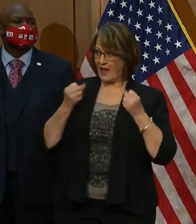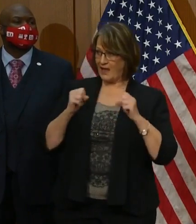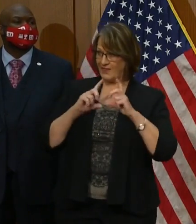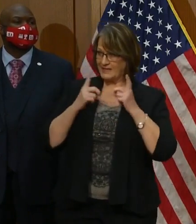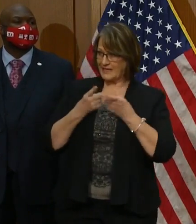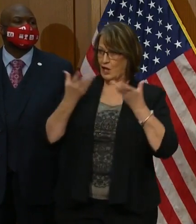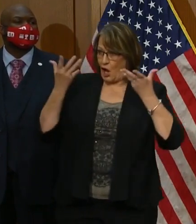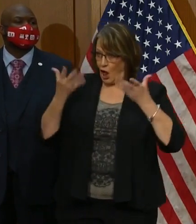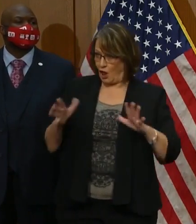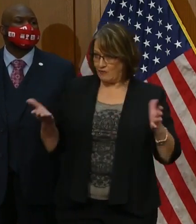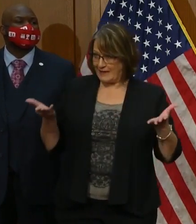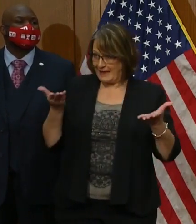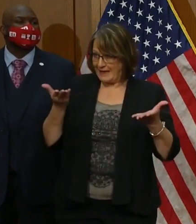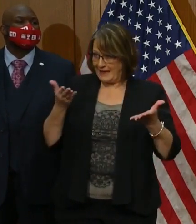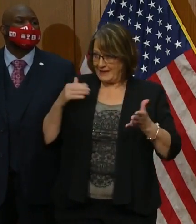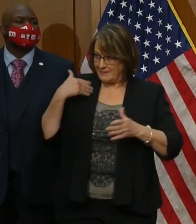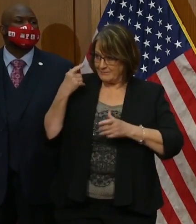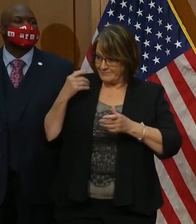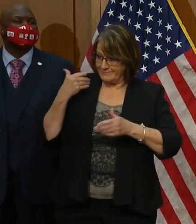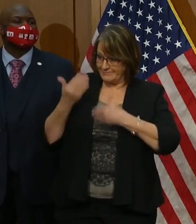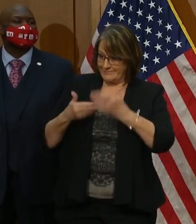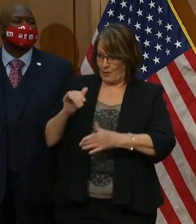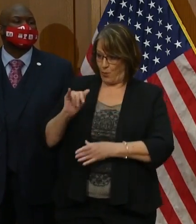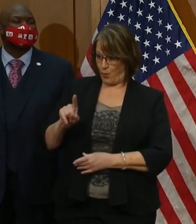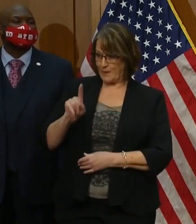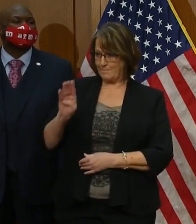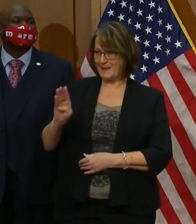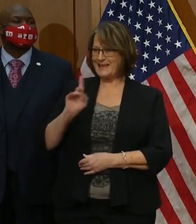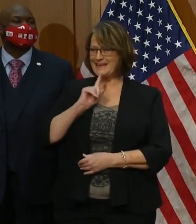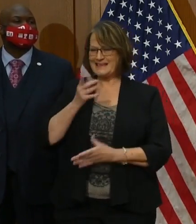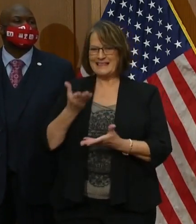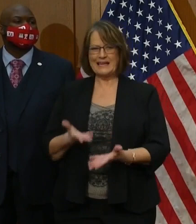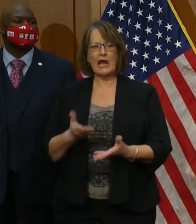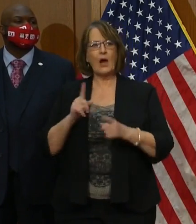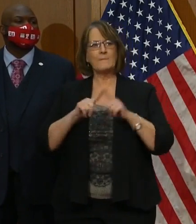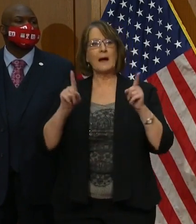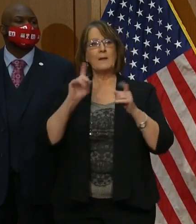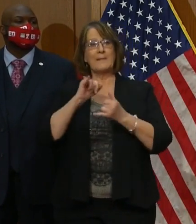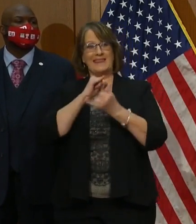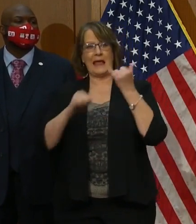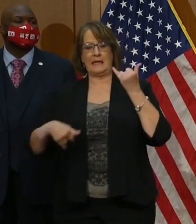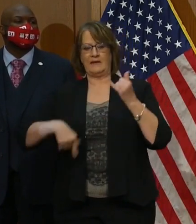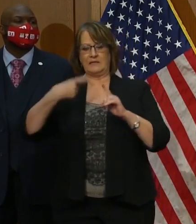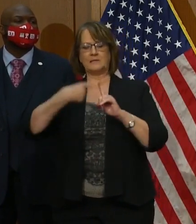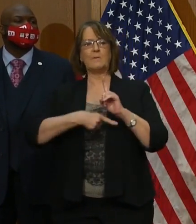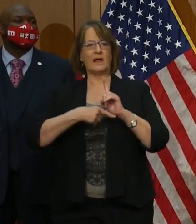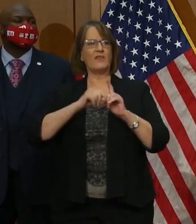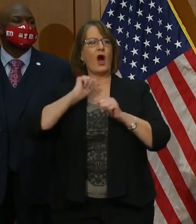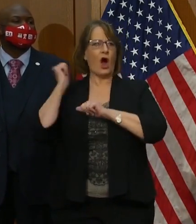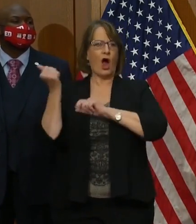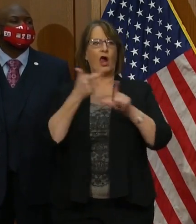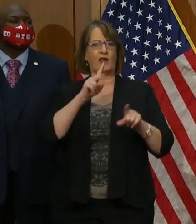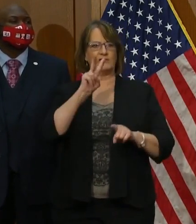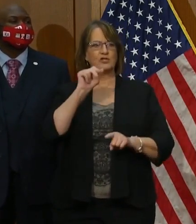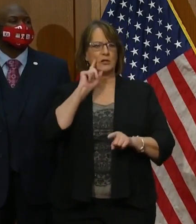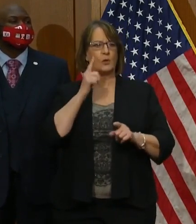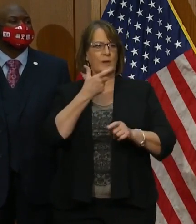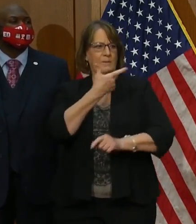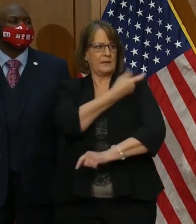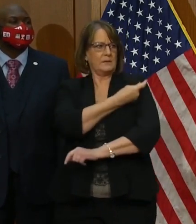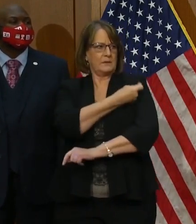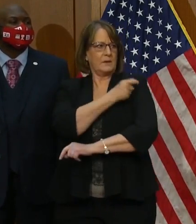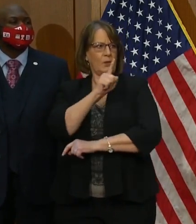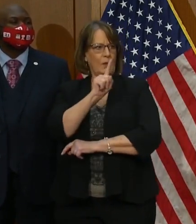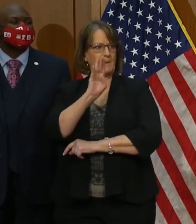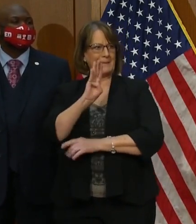that's now. But everyone in Virginia will be there by the end of the month. This means about half of Virginia